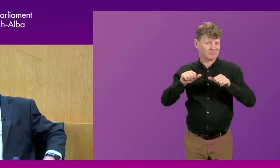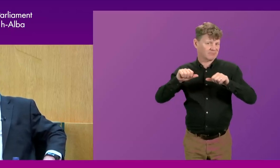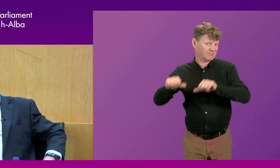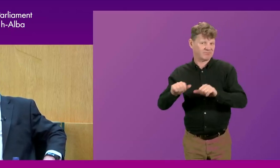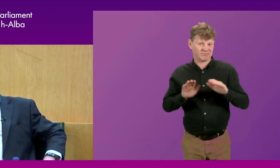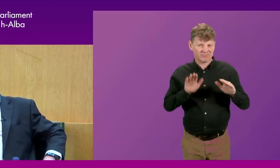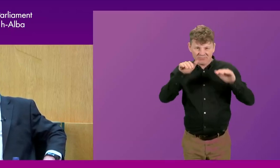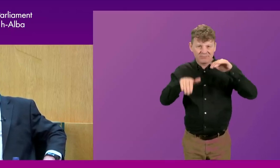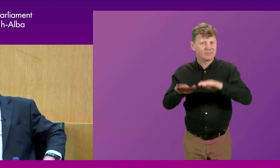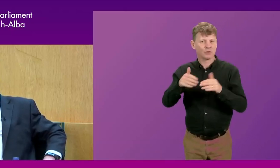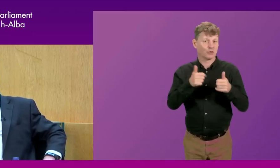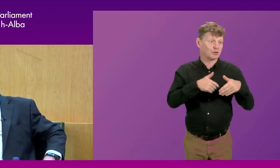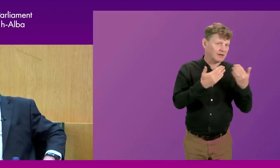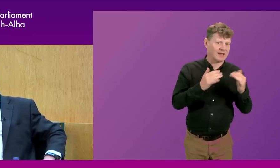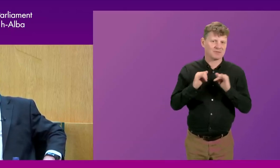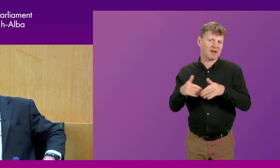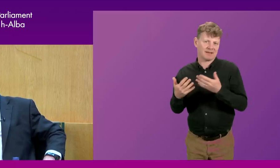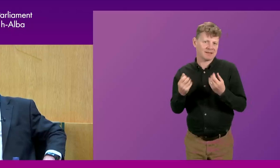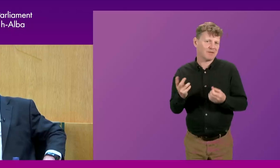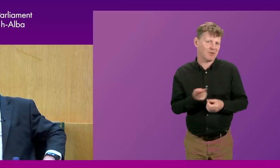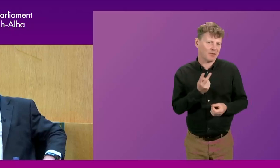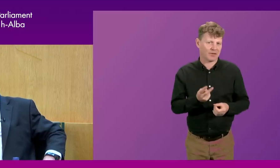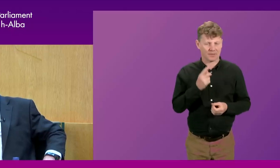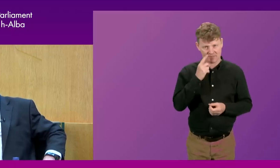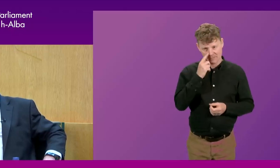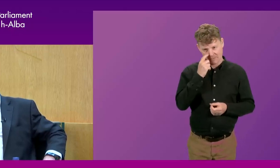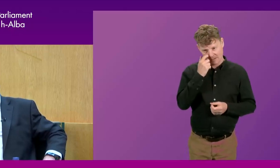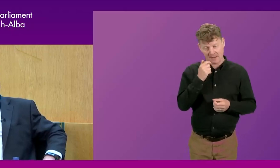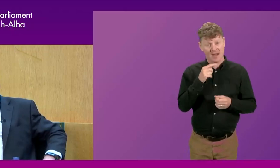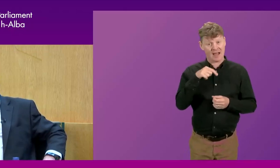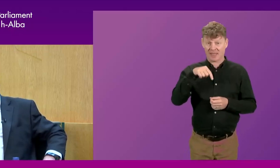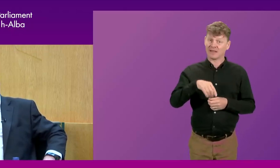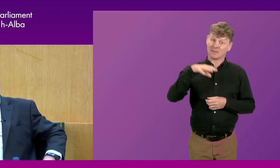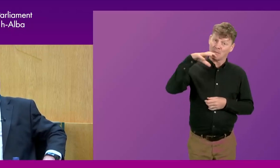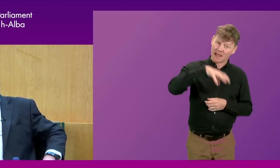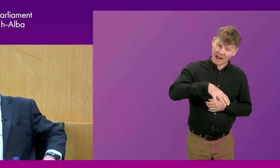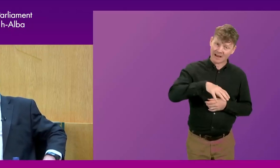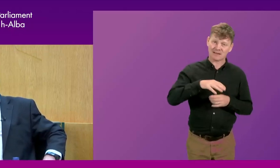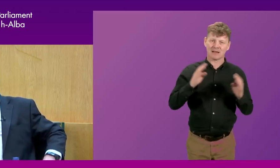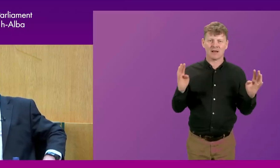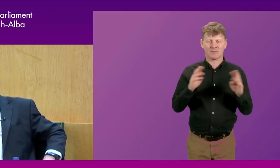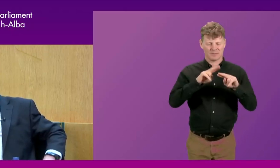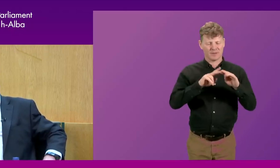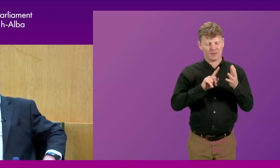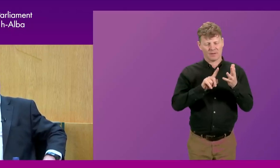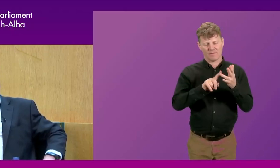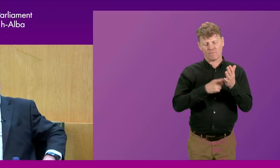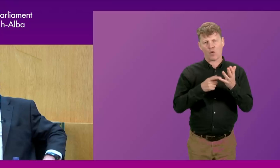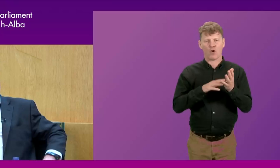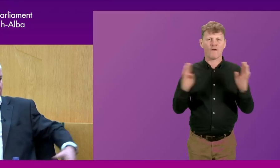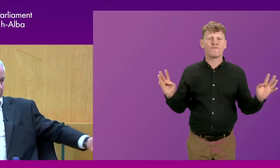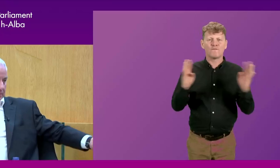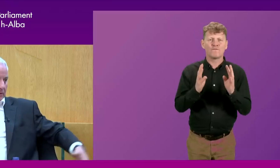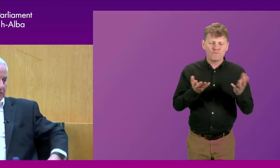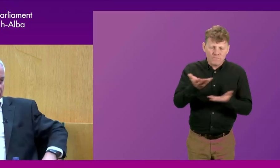on providing a place and a forum, a vehicle for